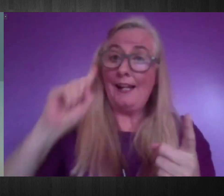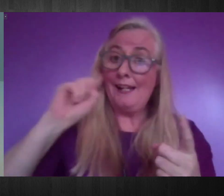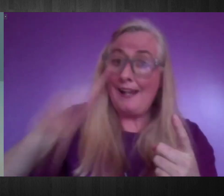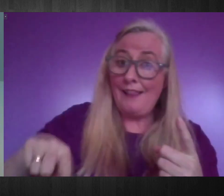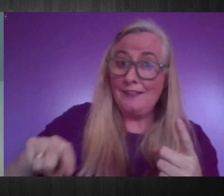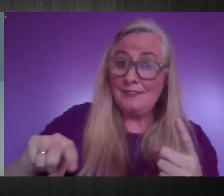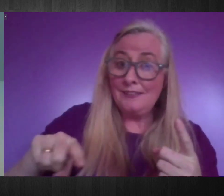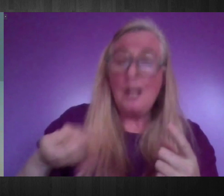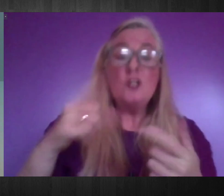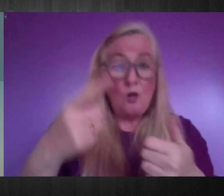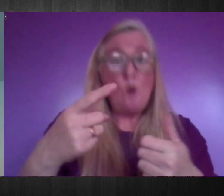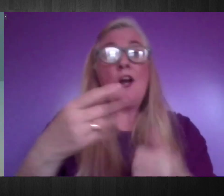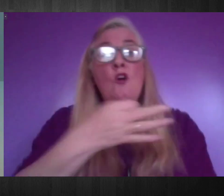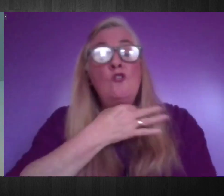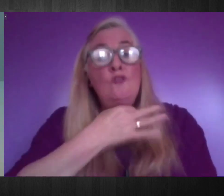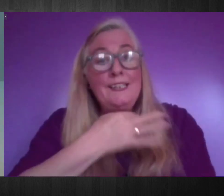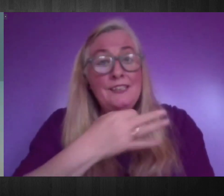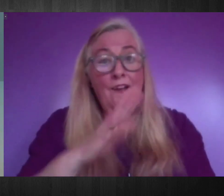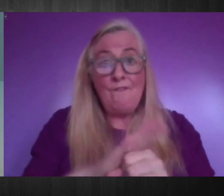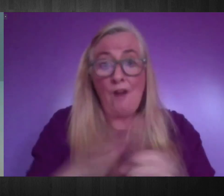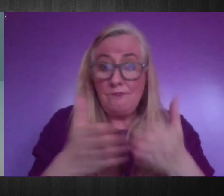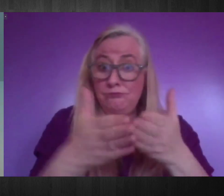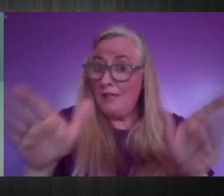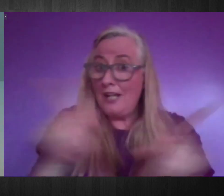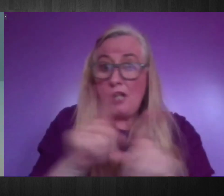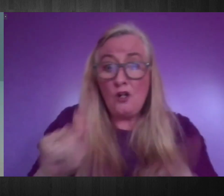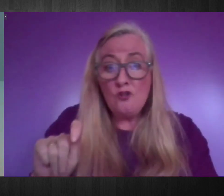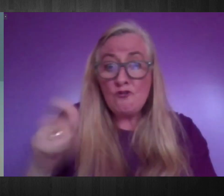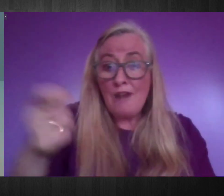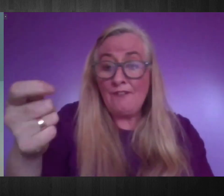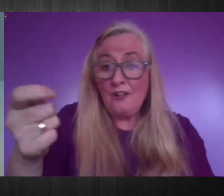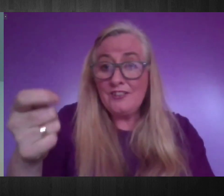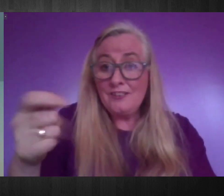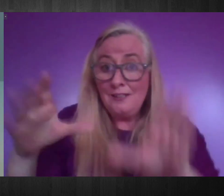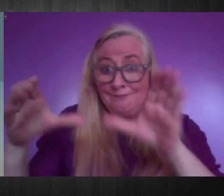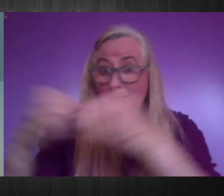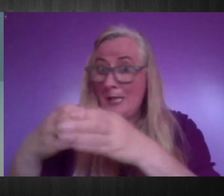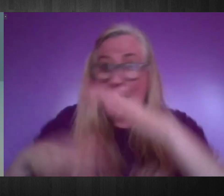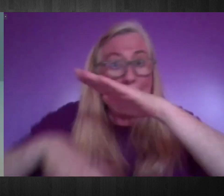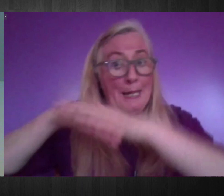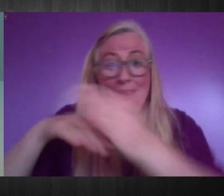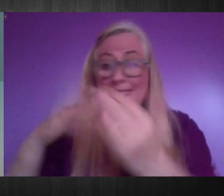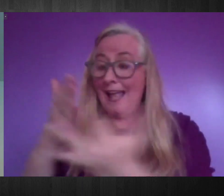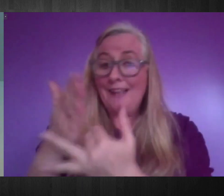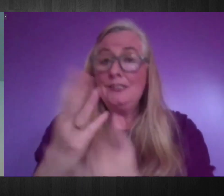risk faced by deaf and disabled travellers in inadequate living conditions which limit access to water and toilets.